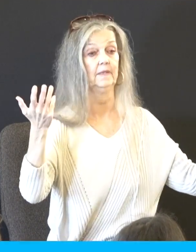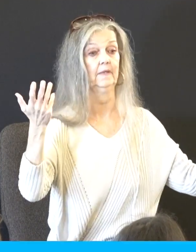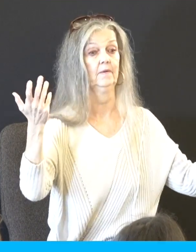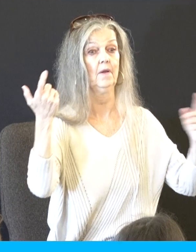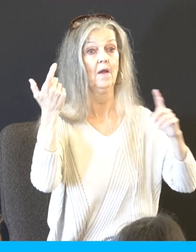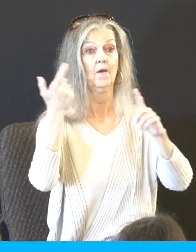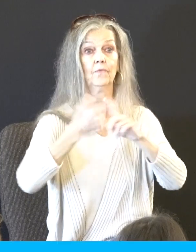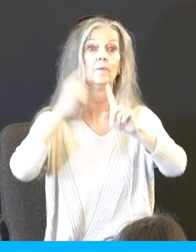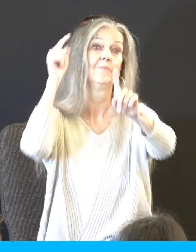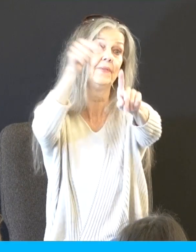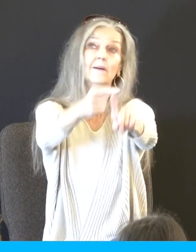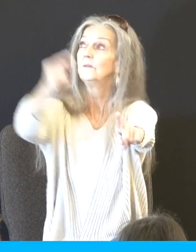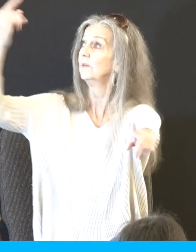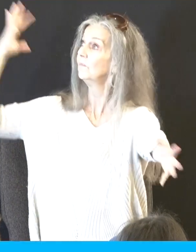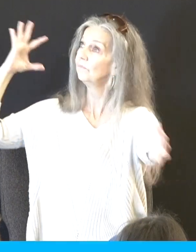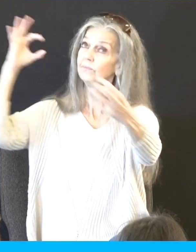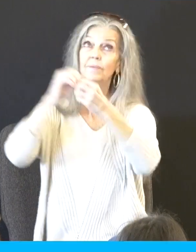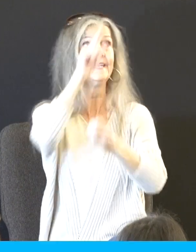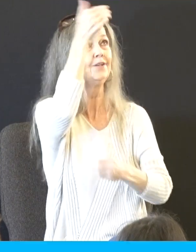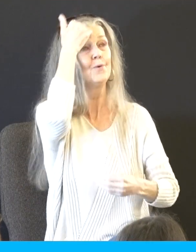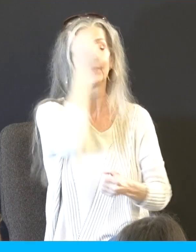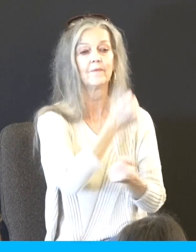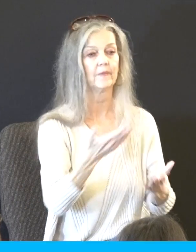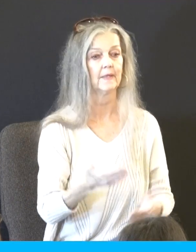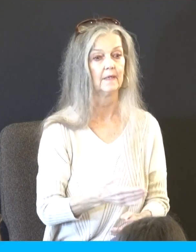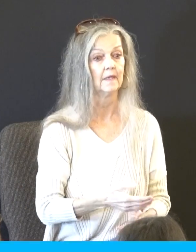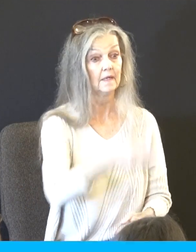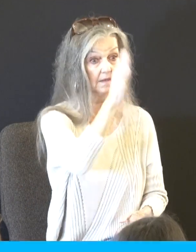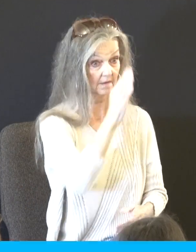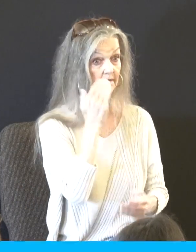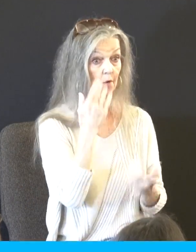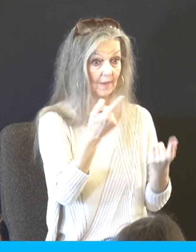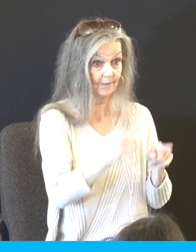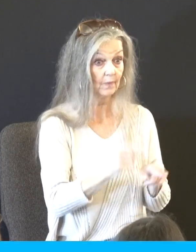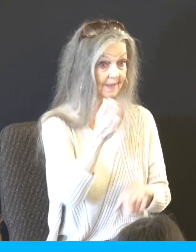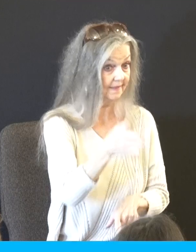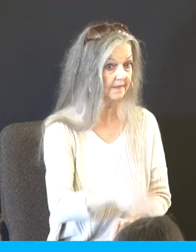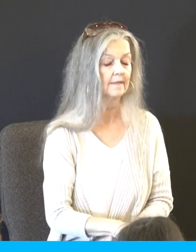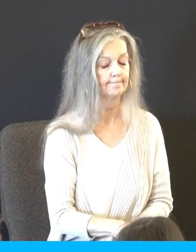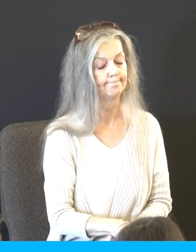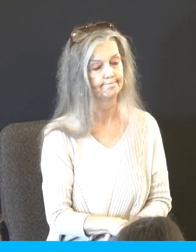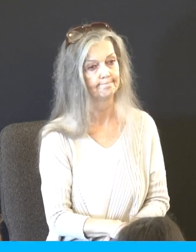That's omniscient, knows everything. Does he know how this is going to go? Yes. The naysayer says, well, why is he testing them?